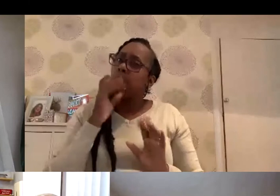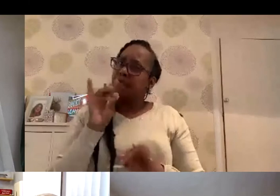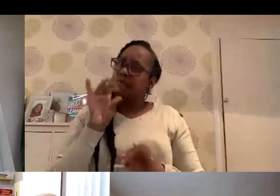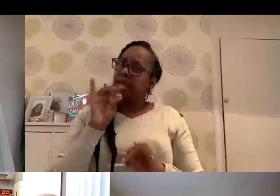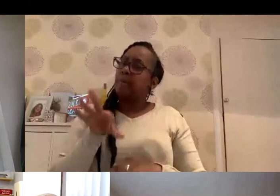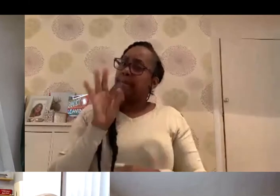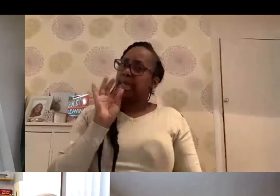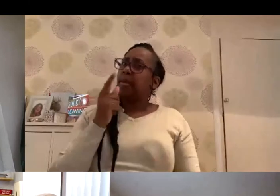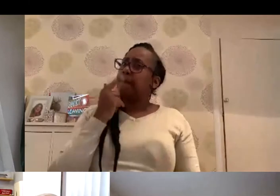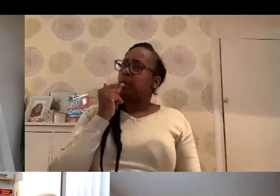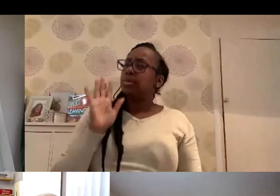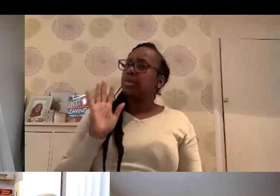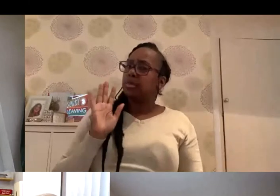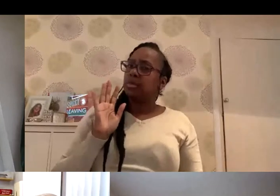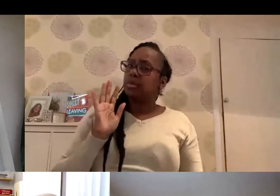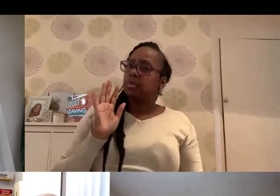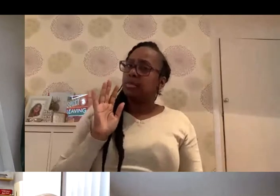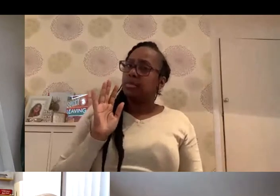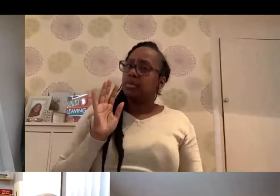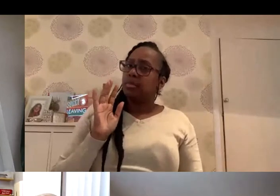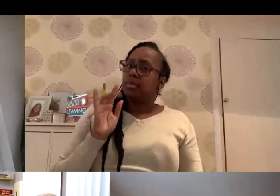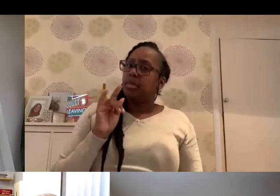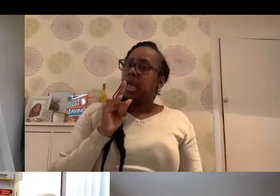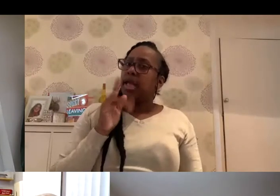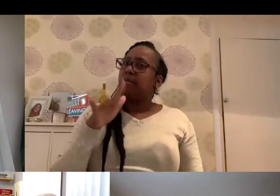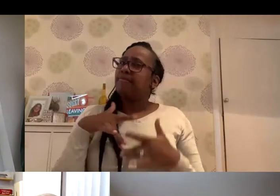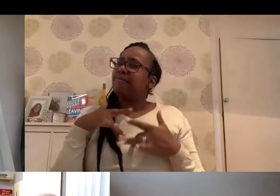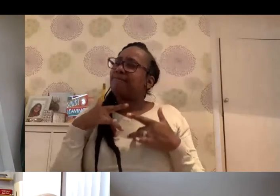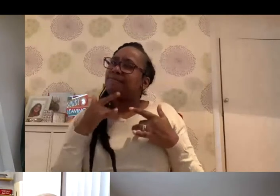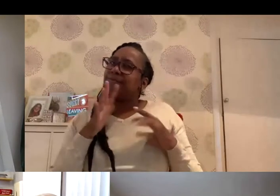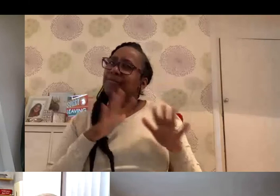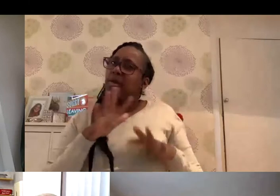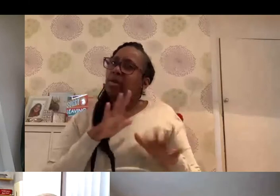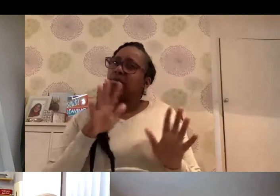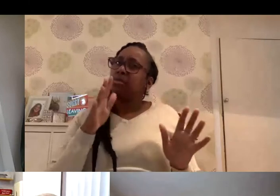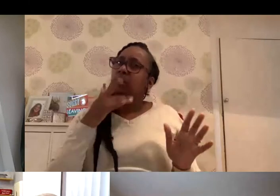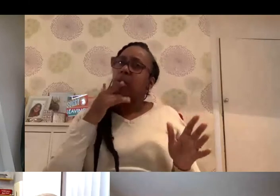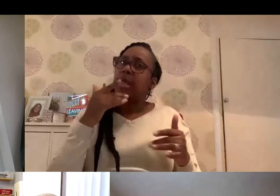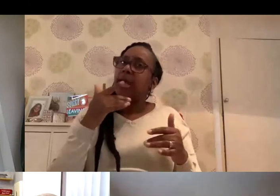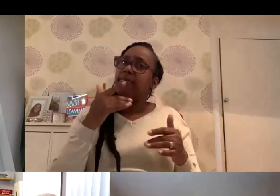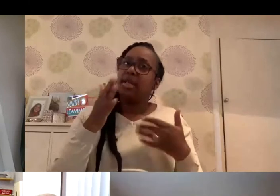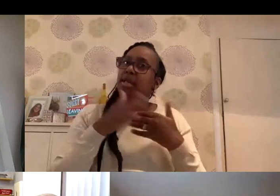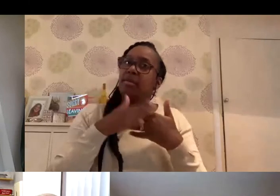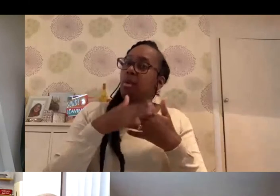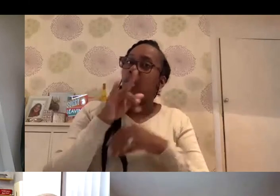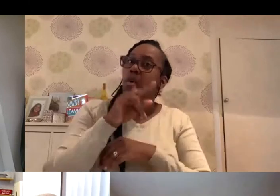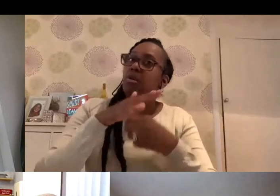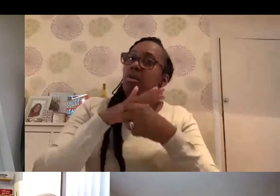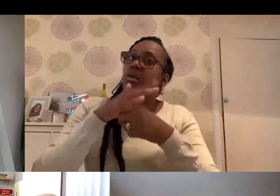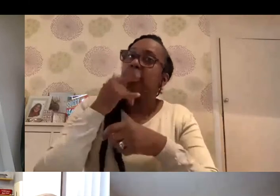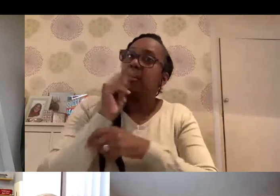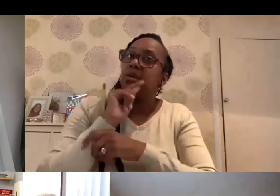picking up. And my gut feeling is that you won't have any further transmission from that because it's non-viable